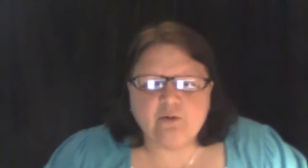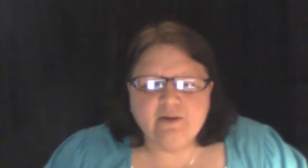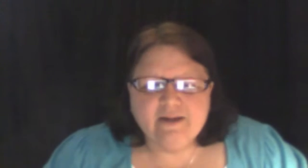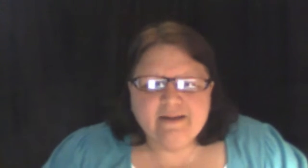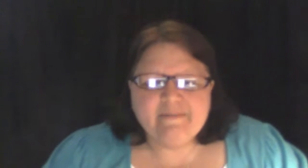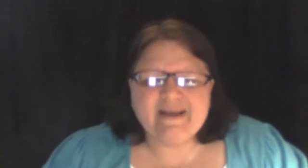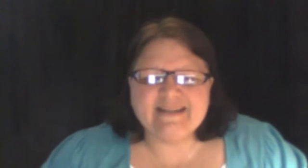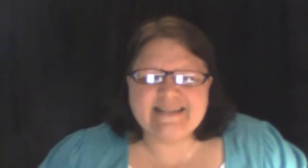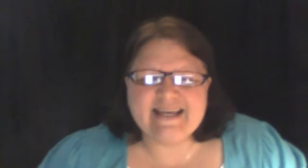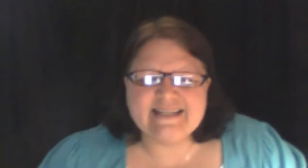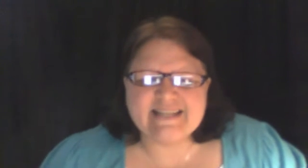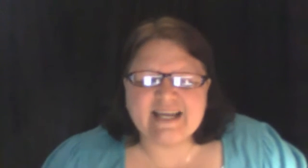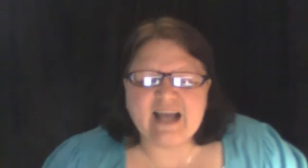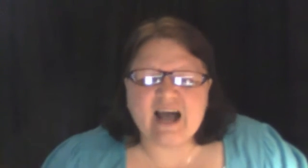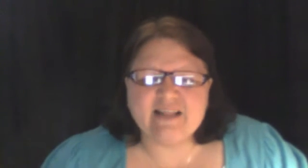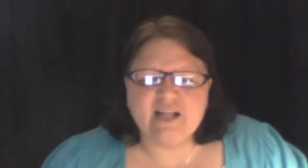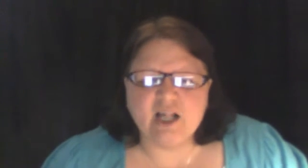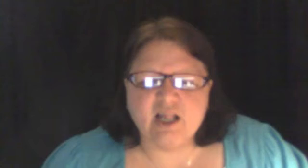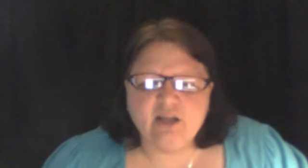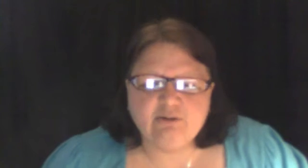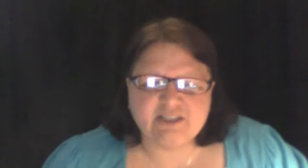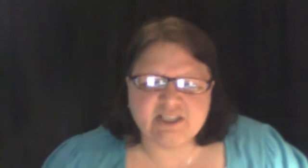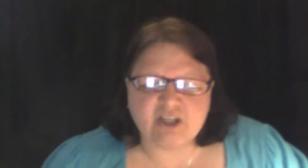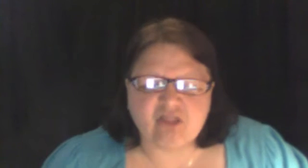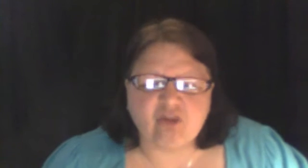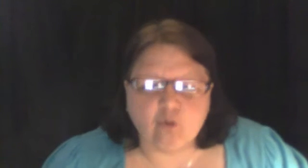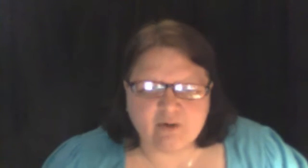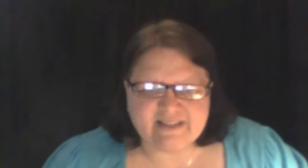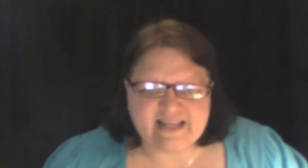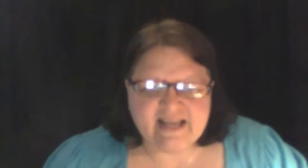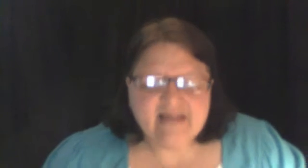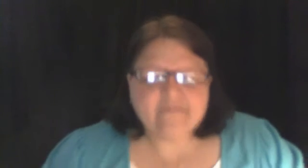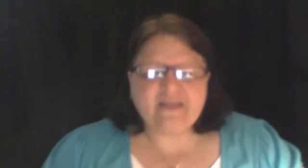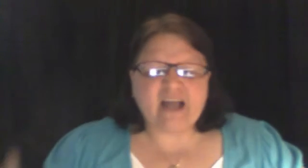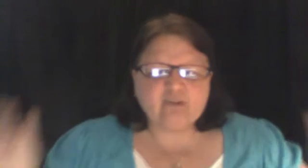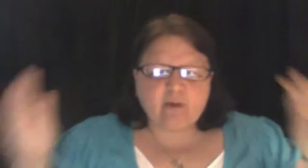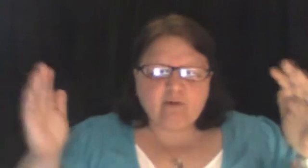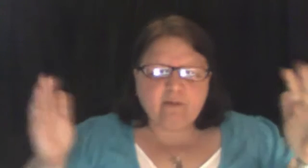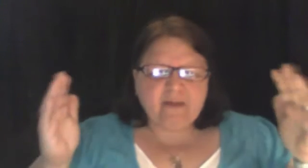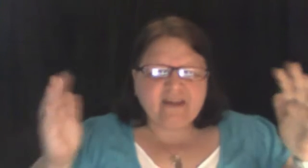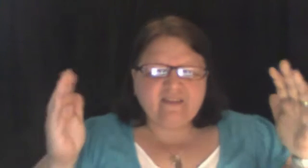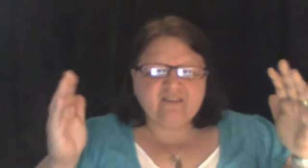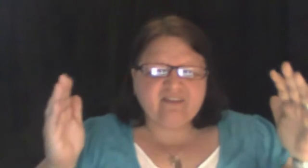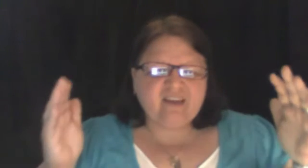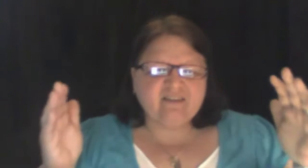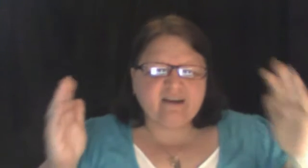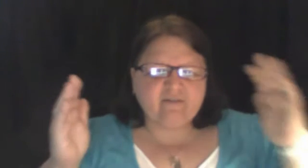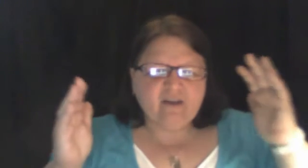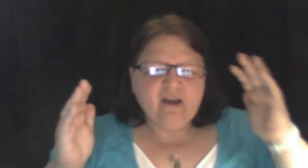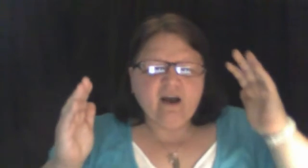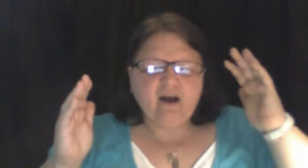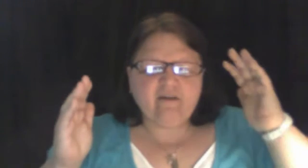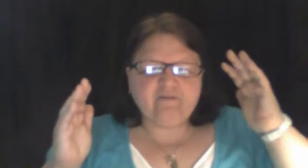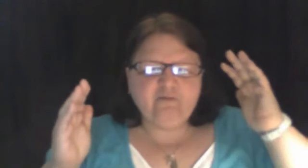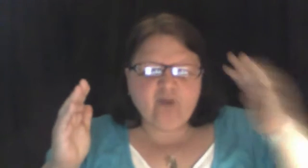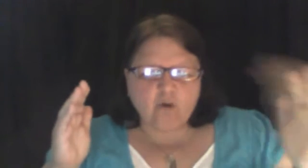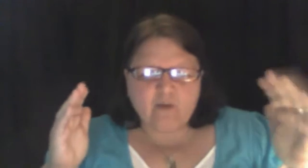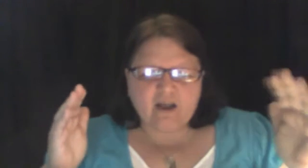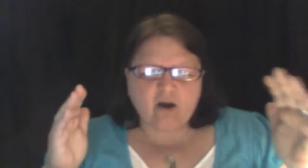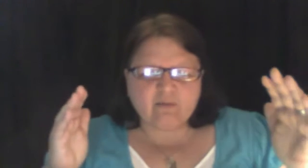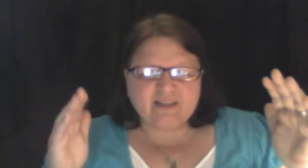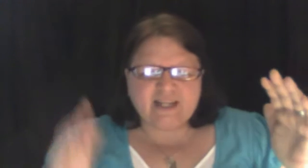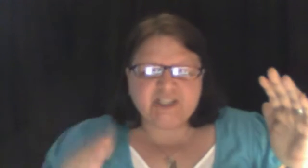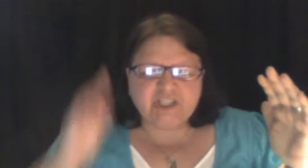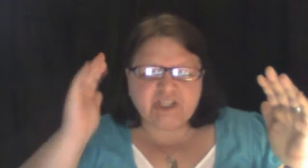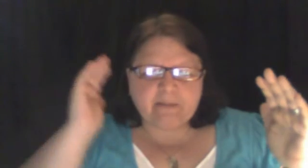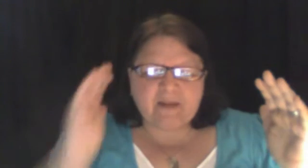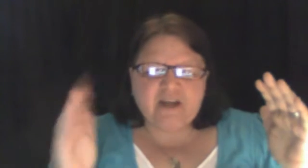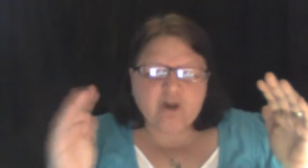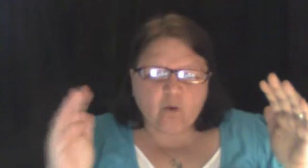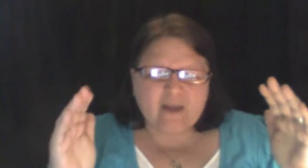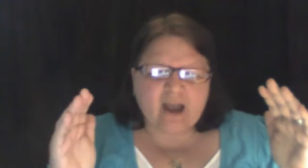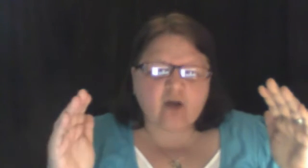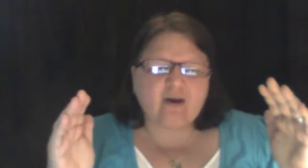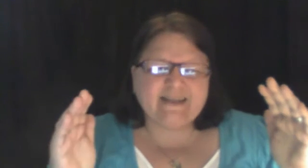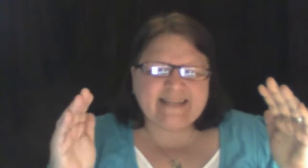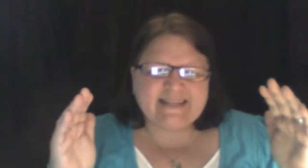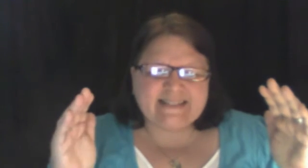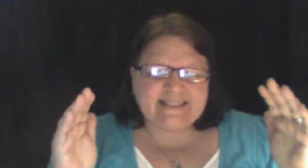because he is a God that looses authority. That's why we've been in the season of knowing our relationship and knowing our identity.